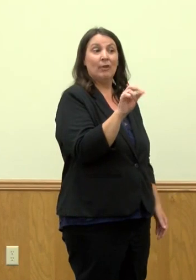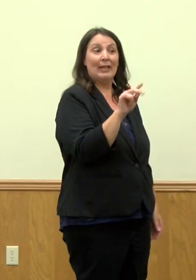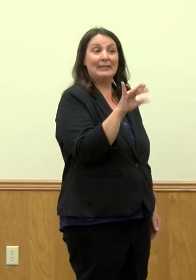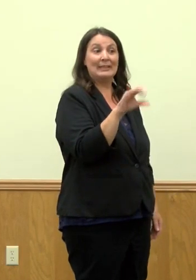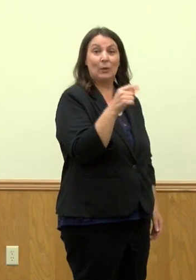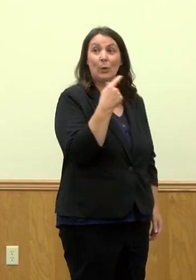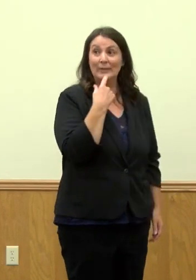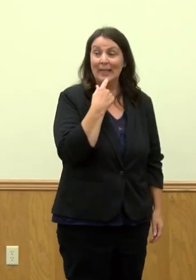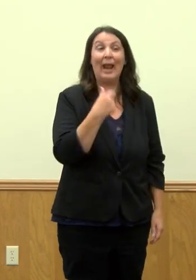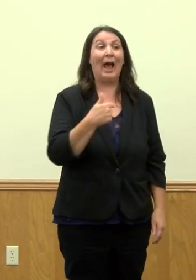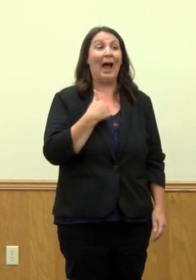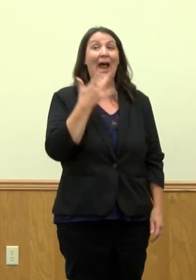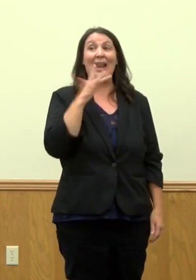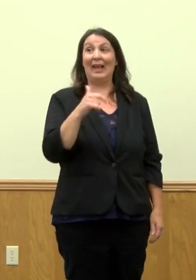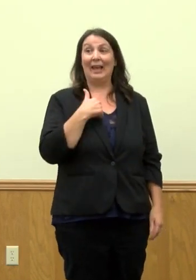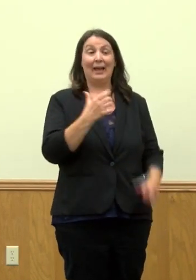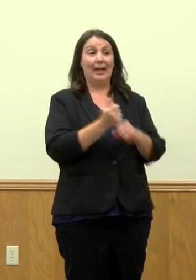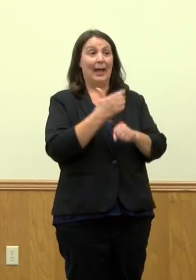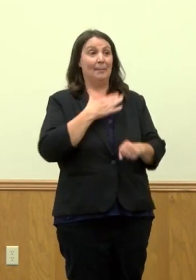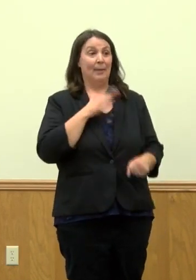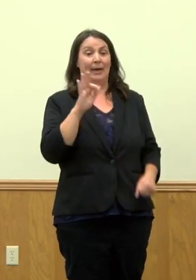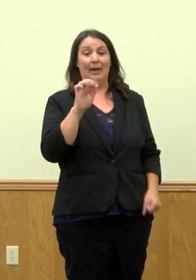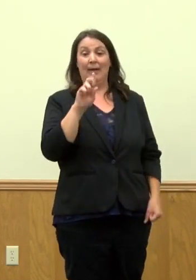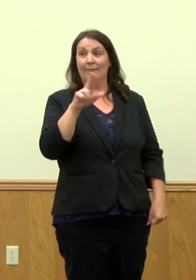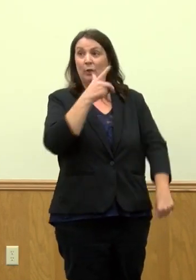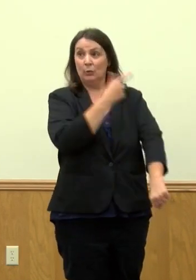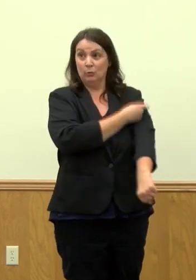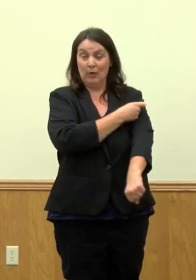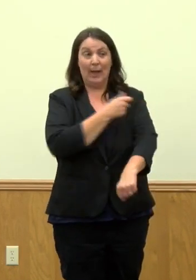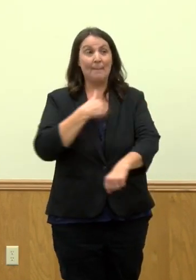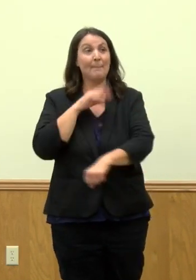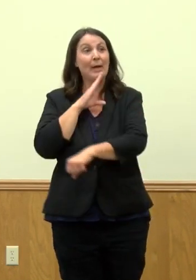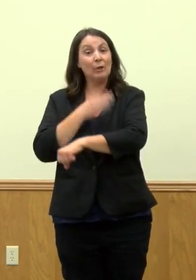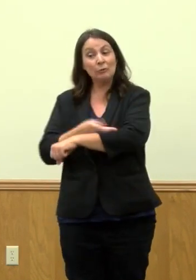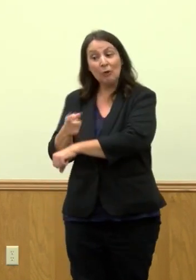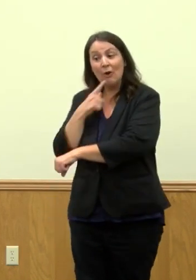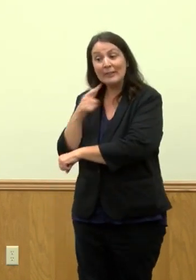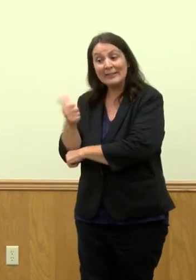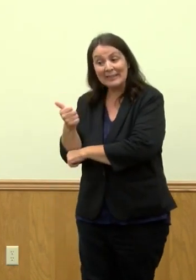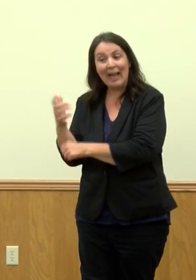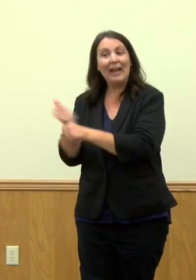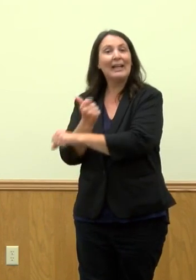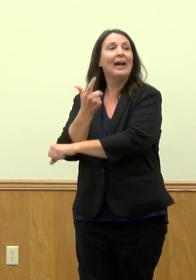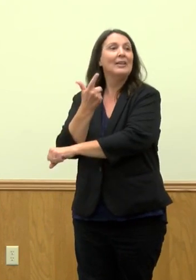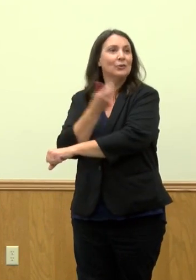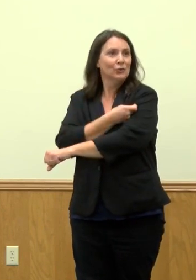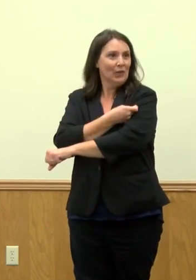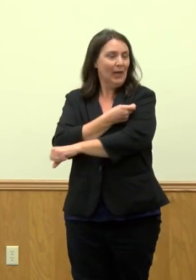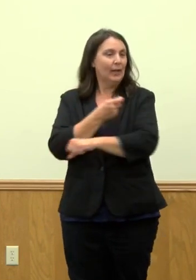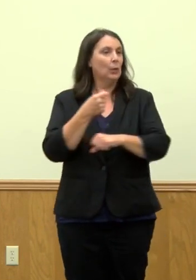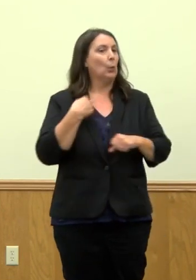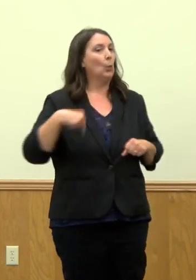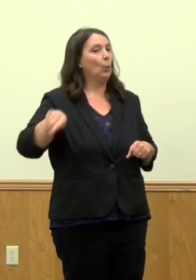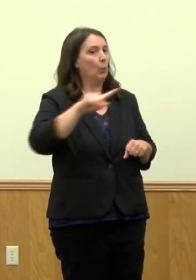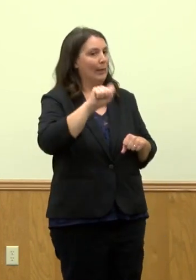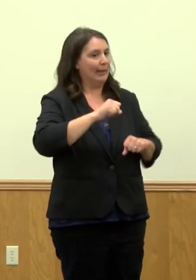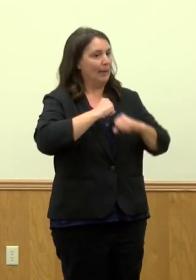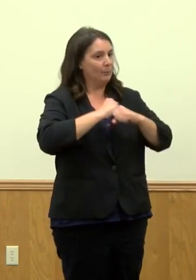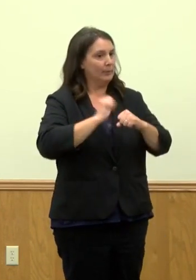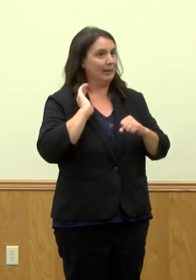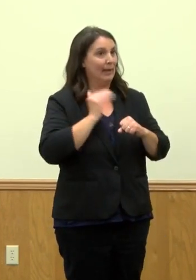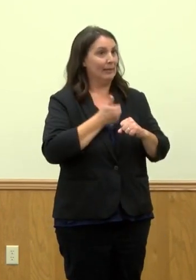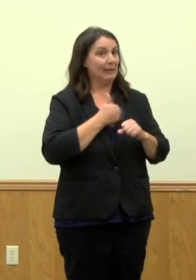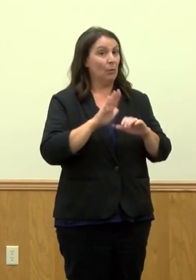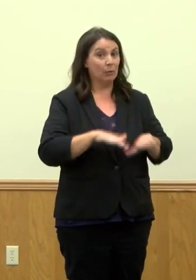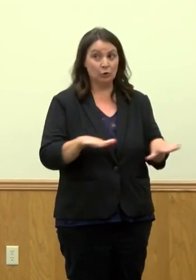was lucky enough to get my flu vaccine today. My 10-year-old got her flu vaccine today. That is something that we can do to protect our youth today